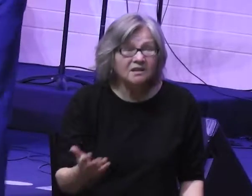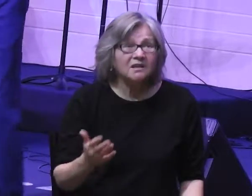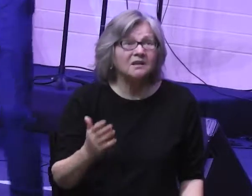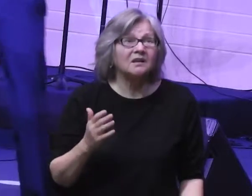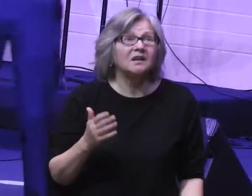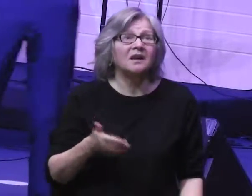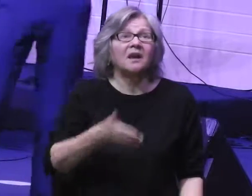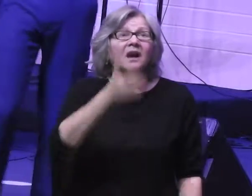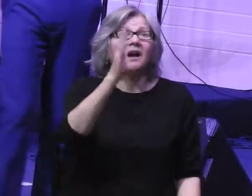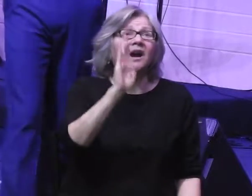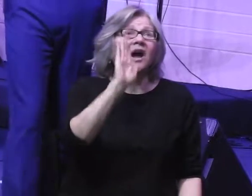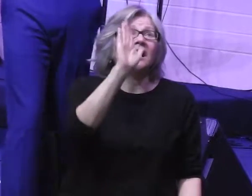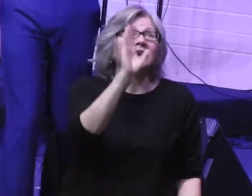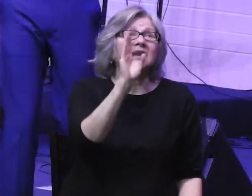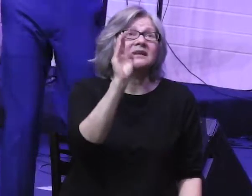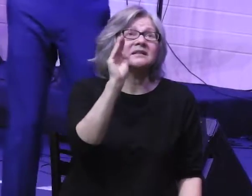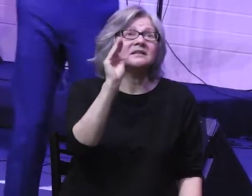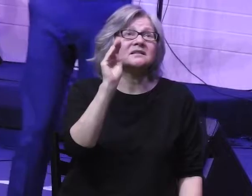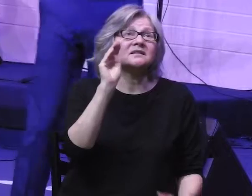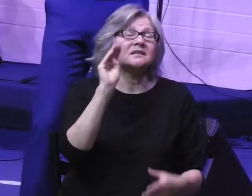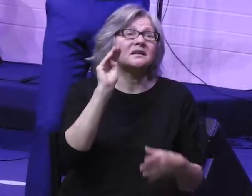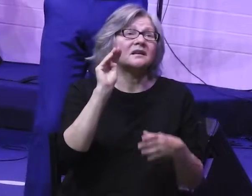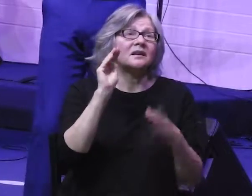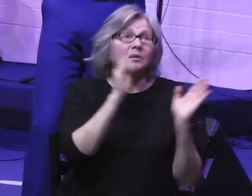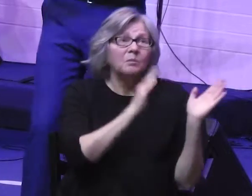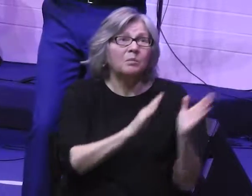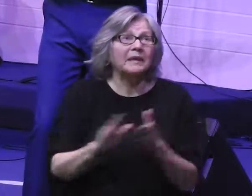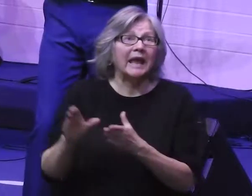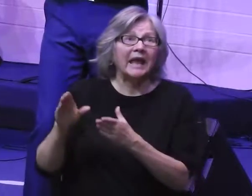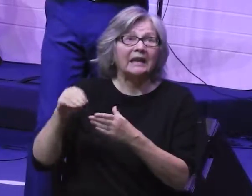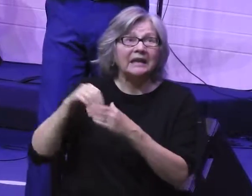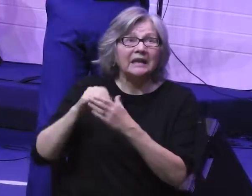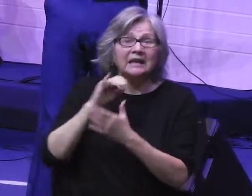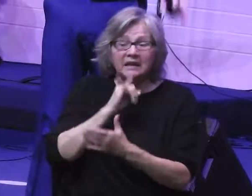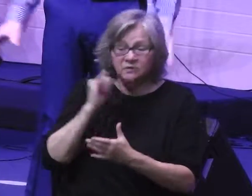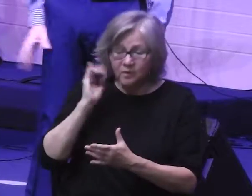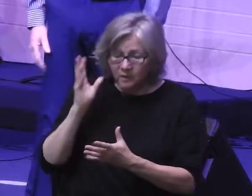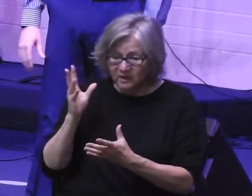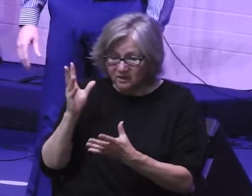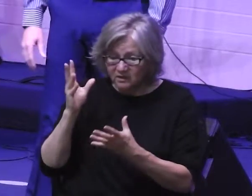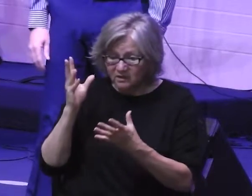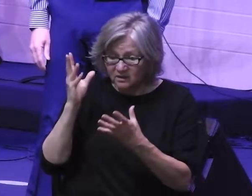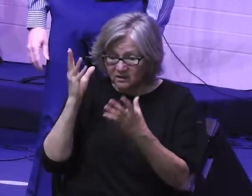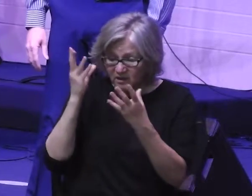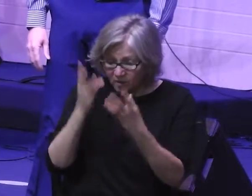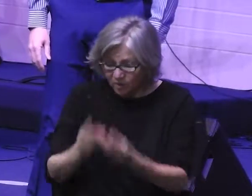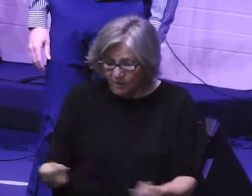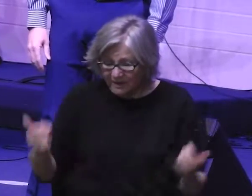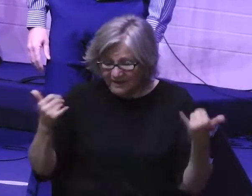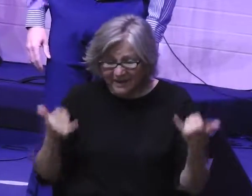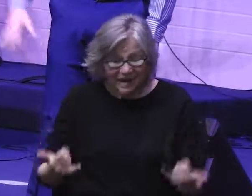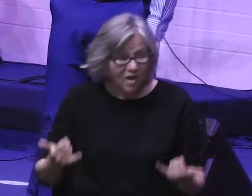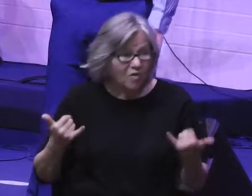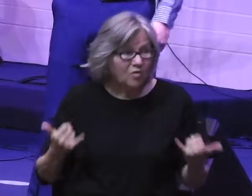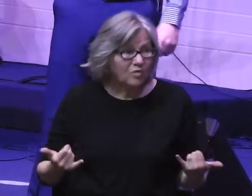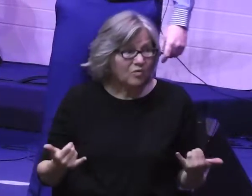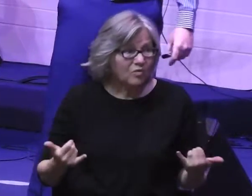Does God's mission through Israel, that planned mission, does it flicker out right here before it even gets started?